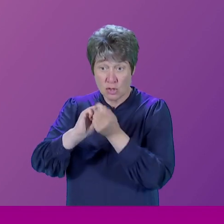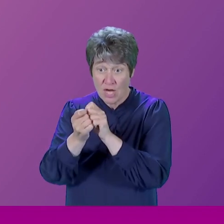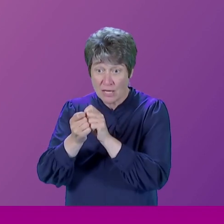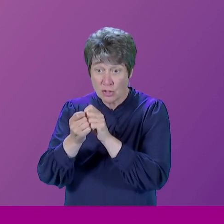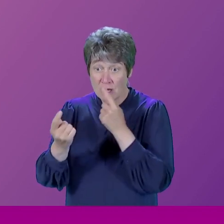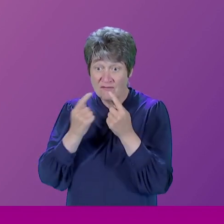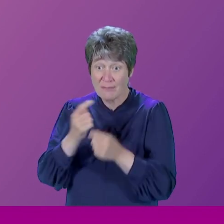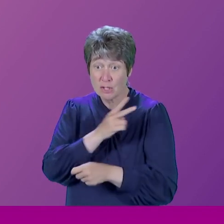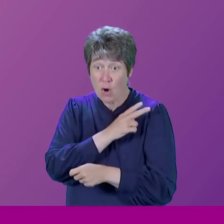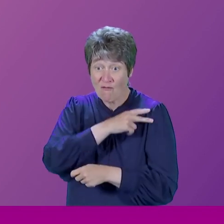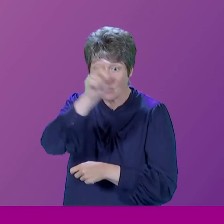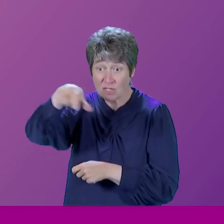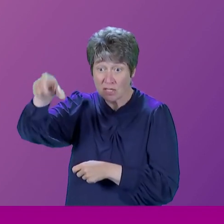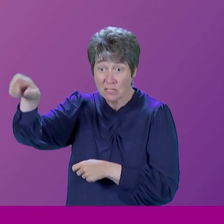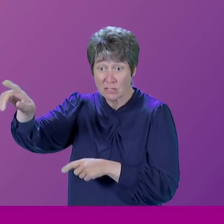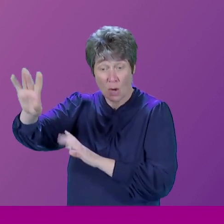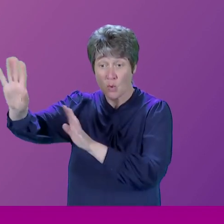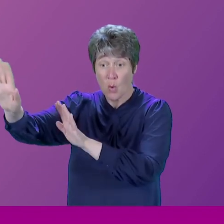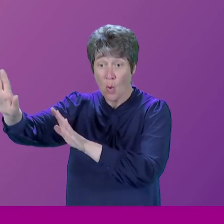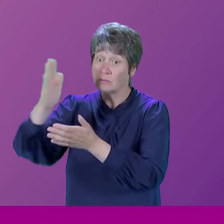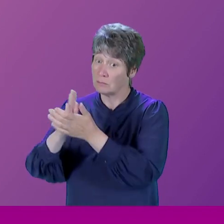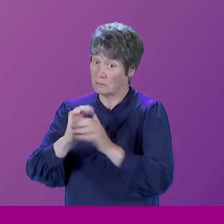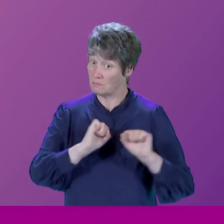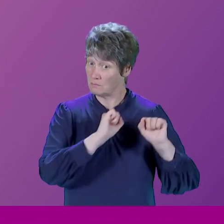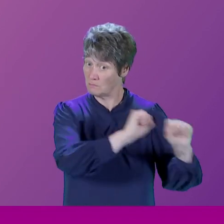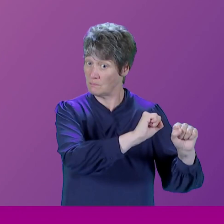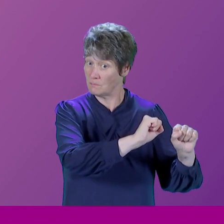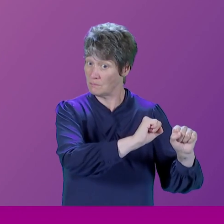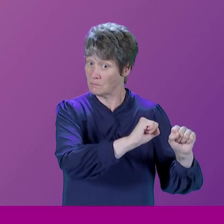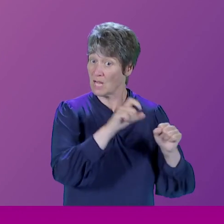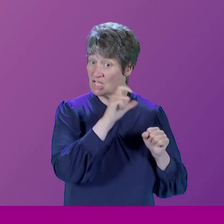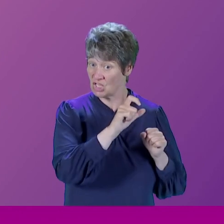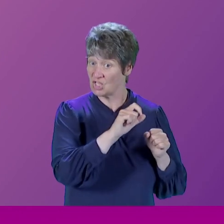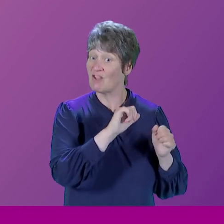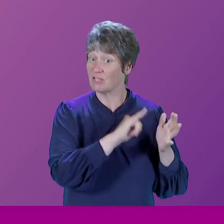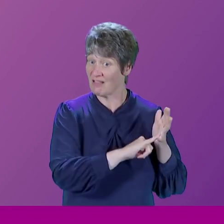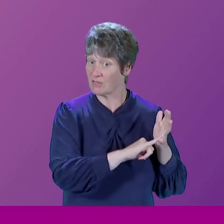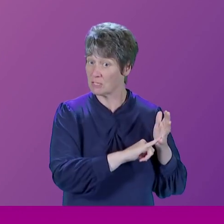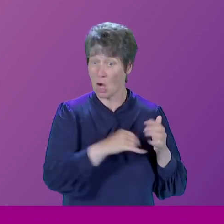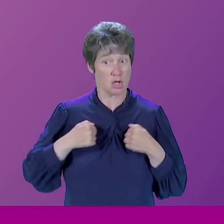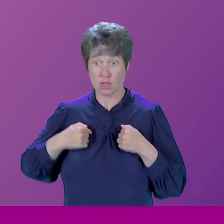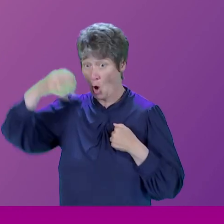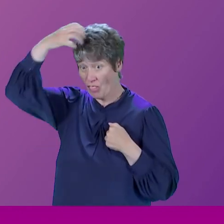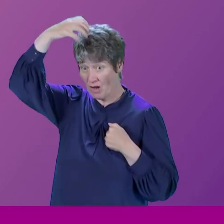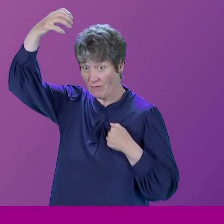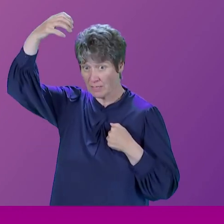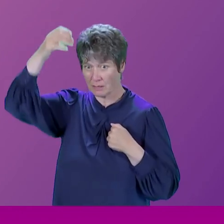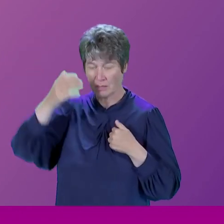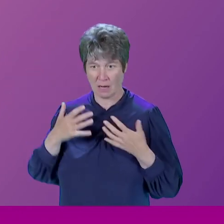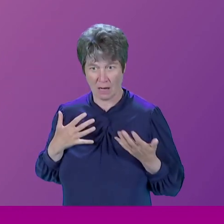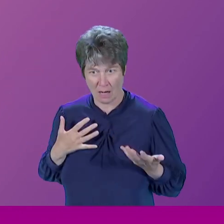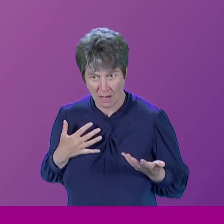Because she said it was a matter for the civil service, who was to be the chief information officer, not a matter for government. I mean, how different is that